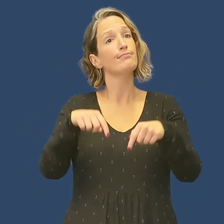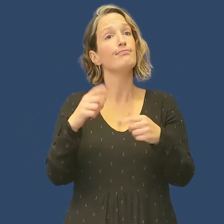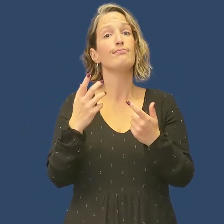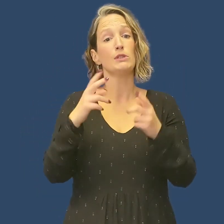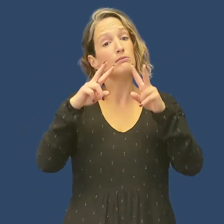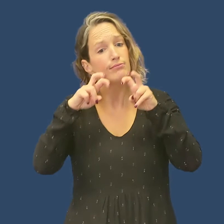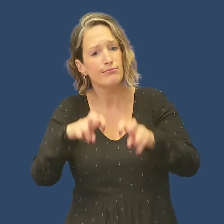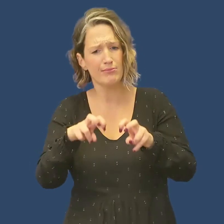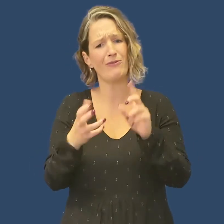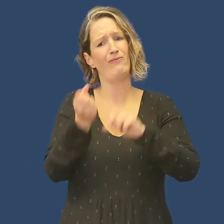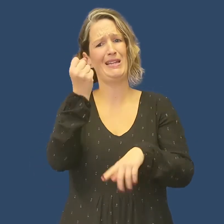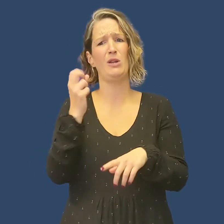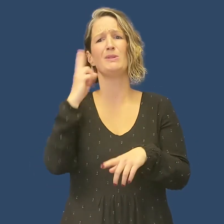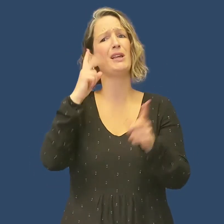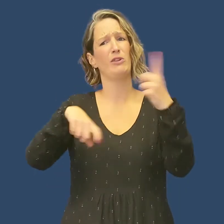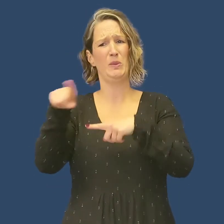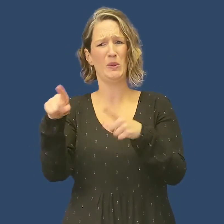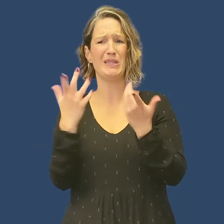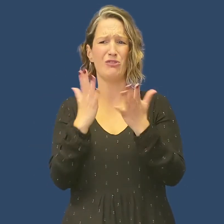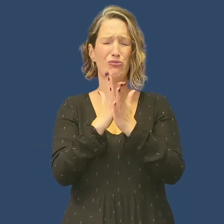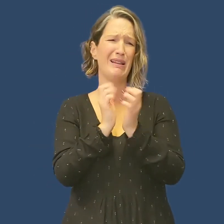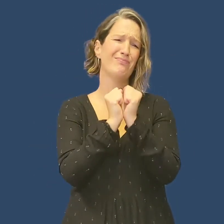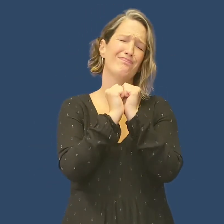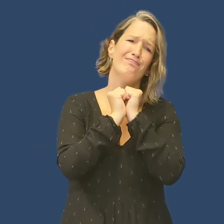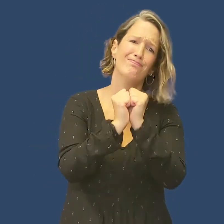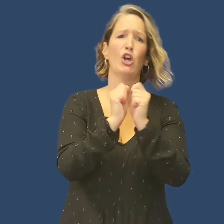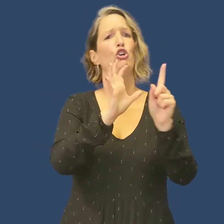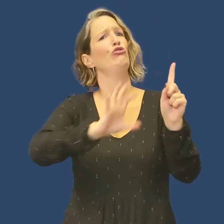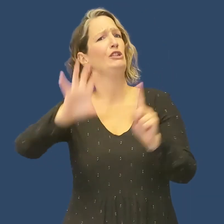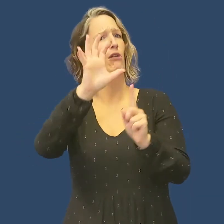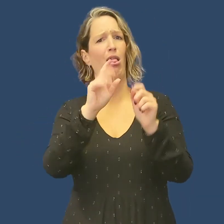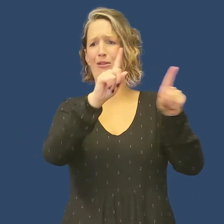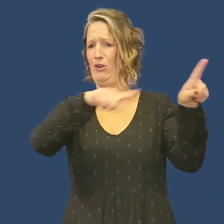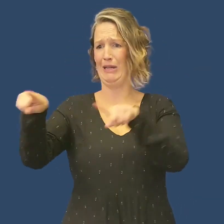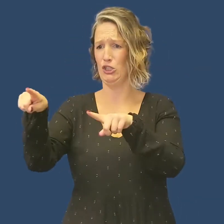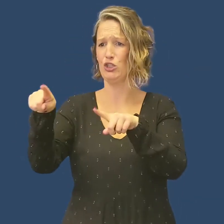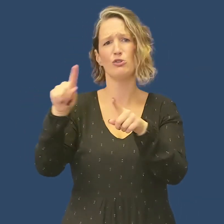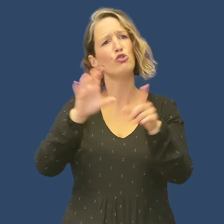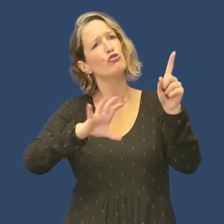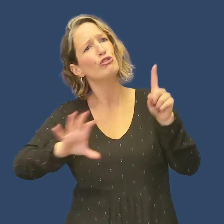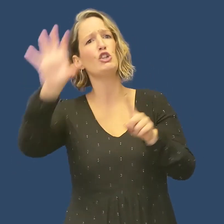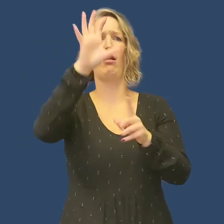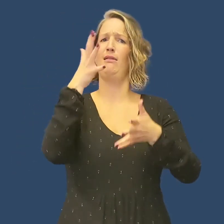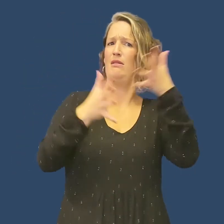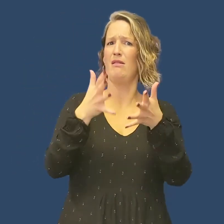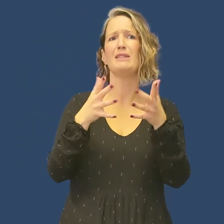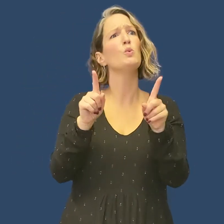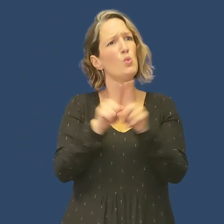This research has found that the Deaf community very much values regional variation, regional vocabulary and it